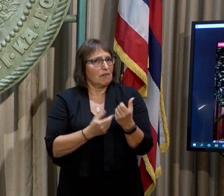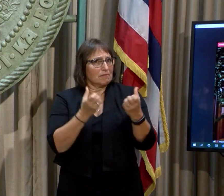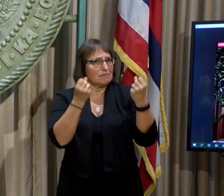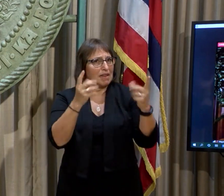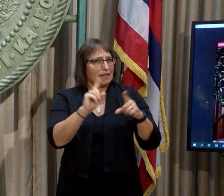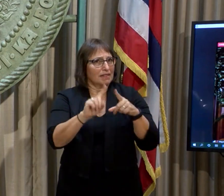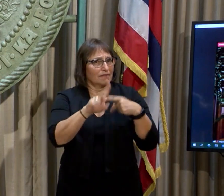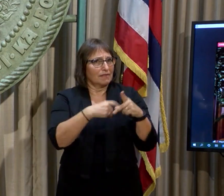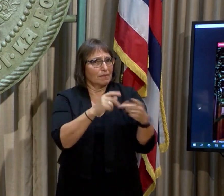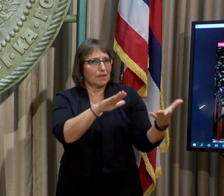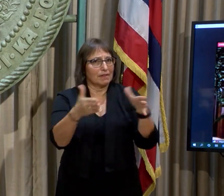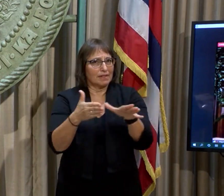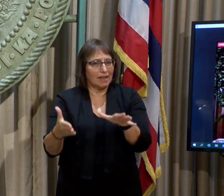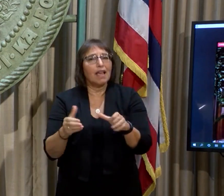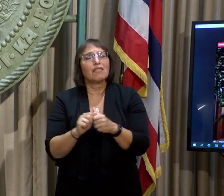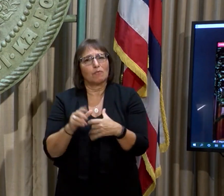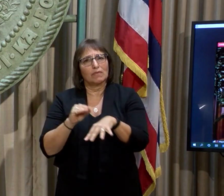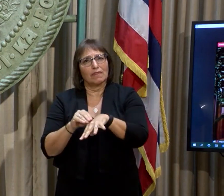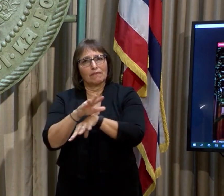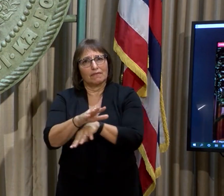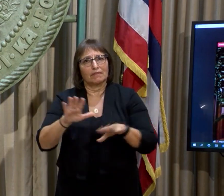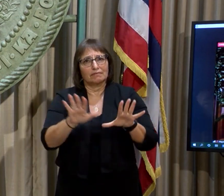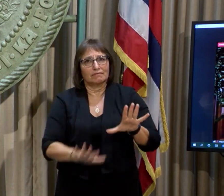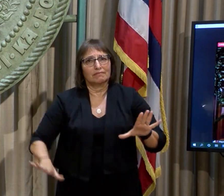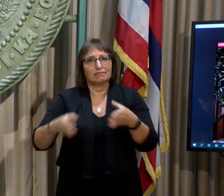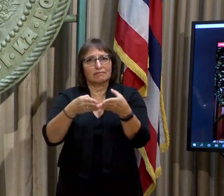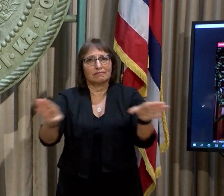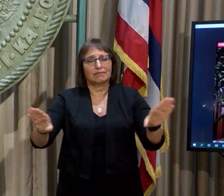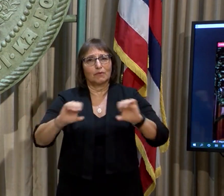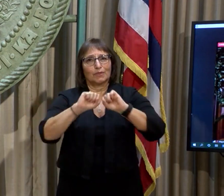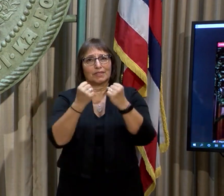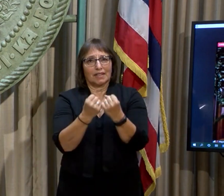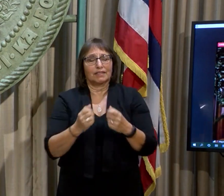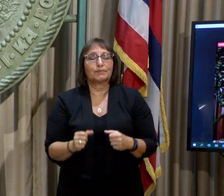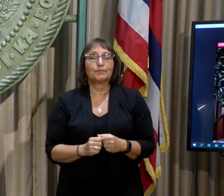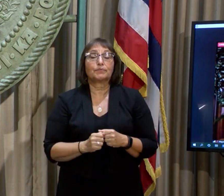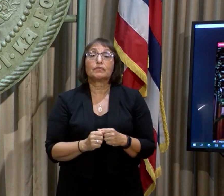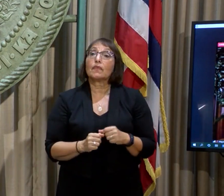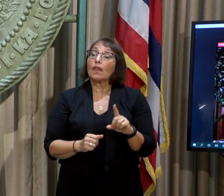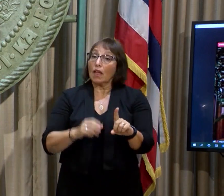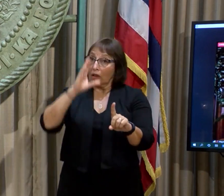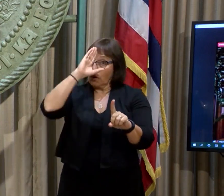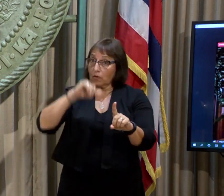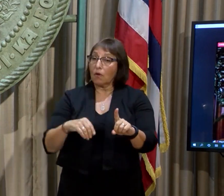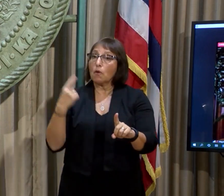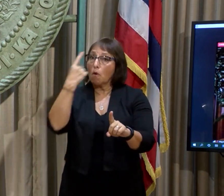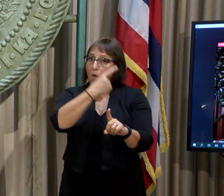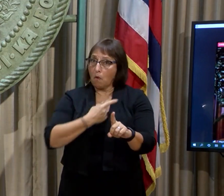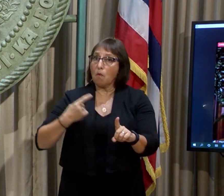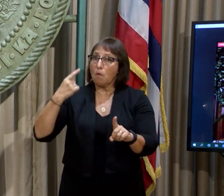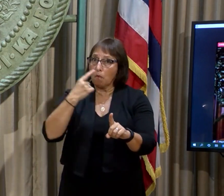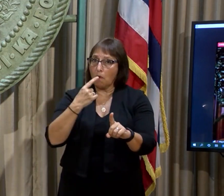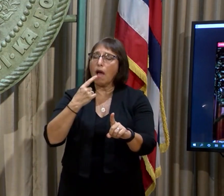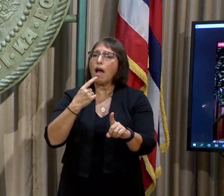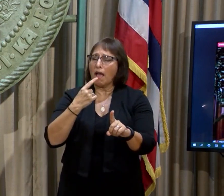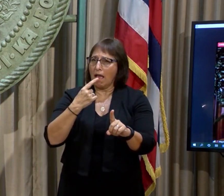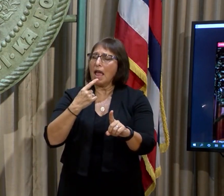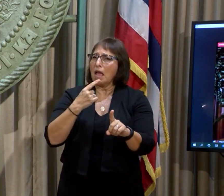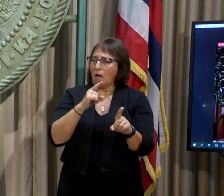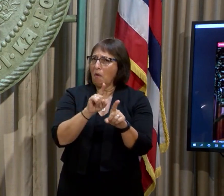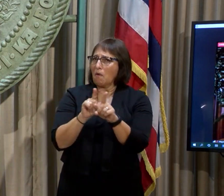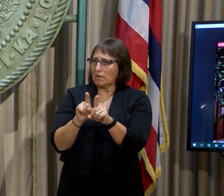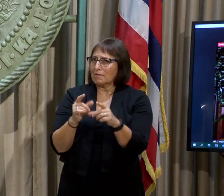While Hawaii often experiences public health trends